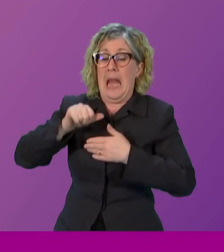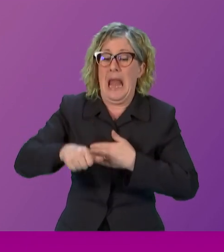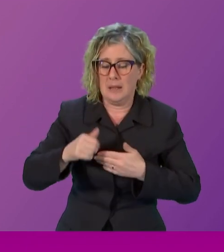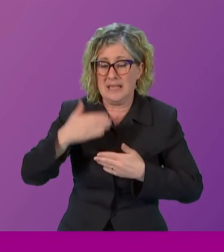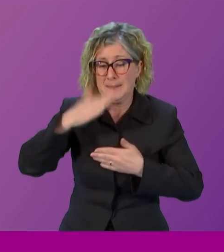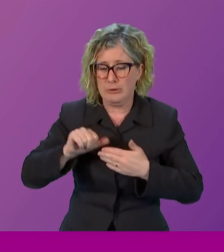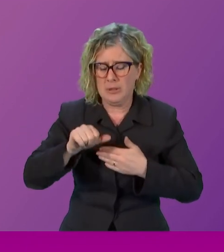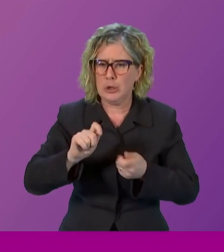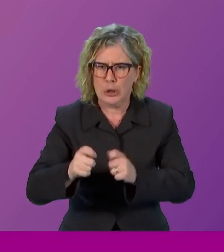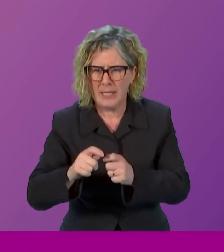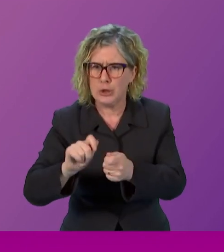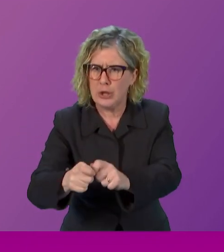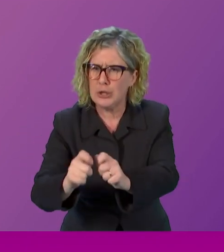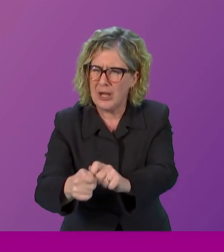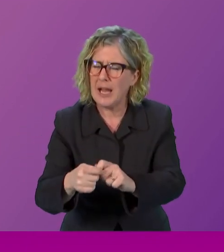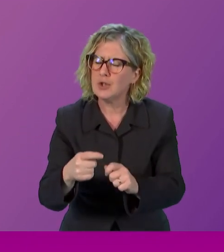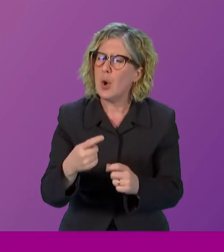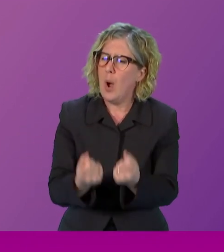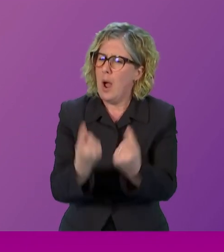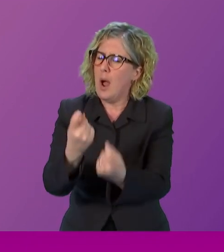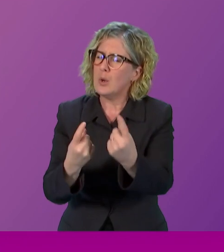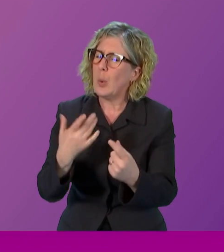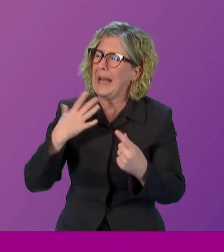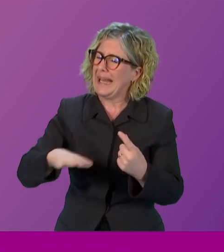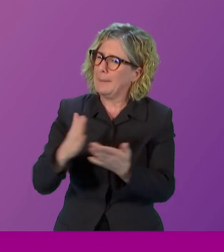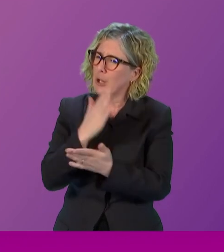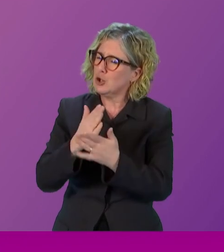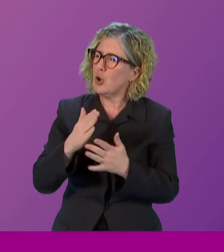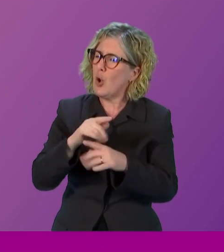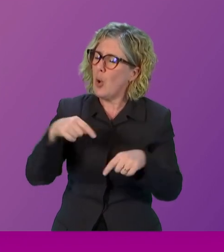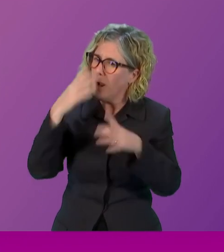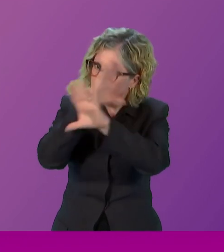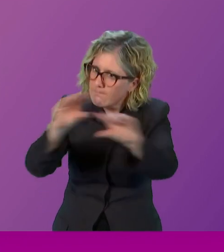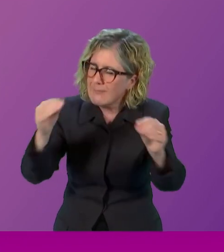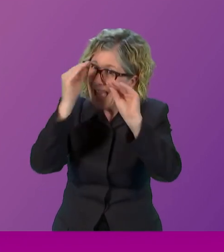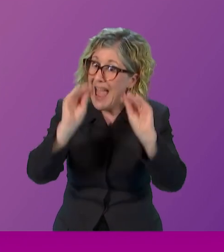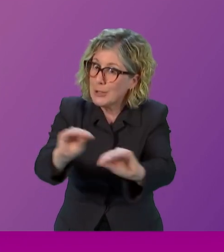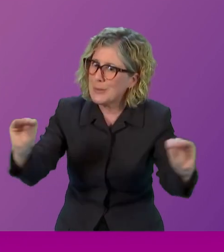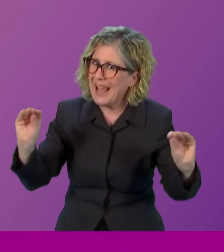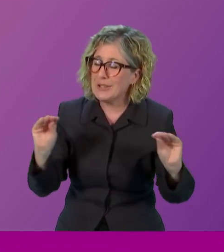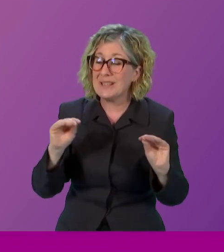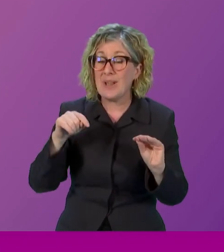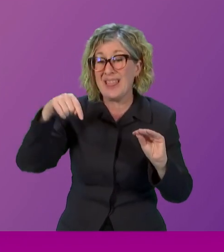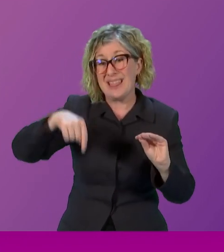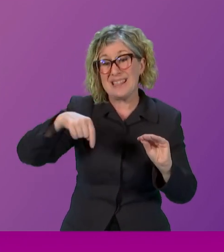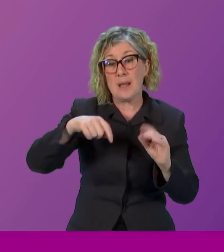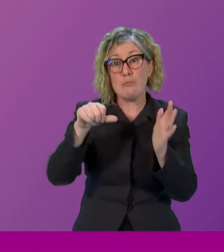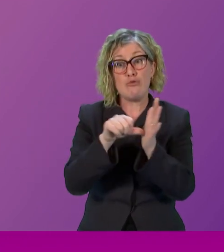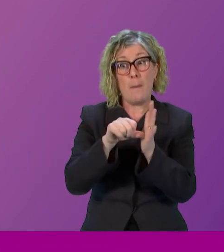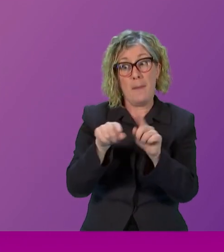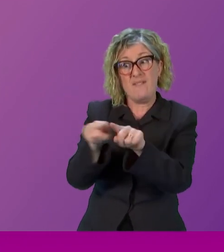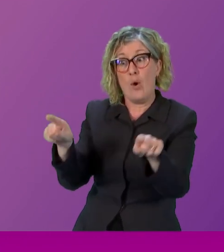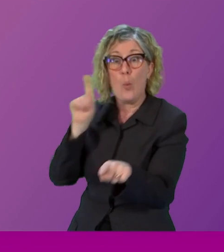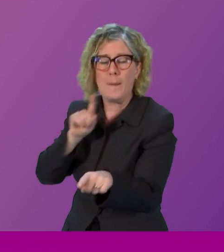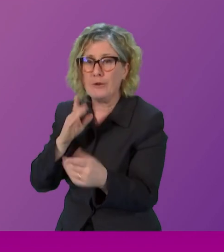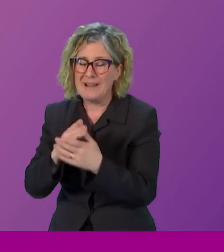it there is education because this is not a woman's problem. This is a problem with some men and we need to get men to